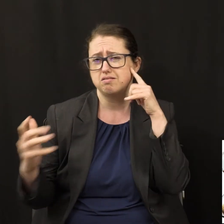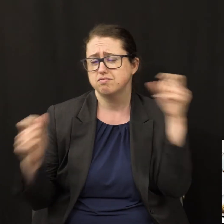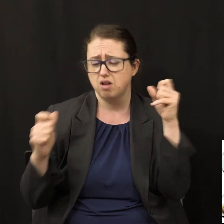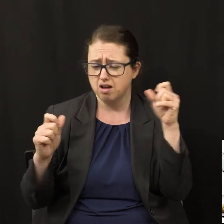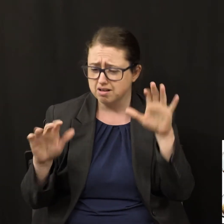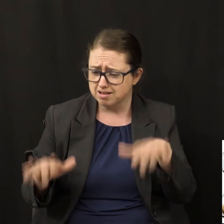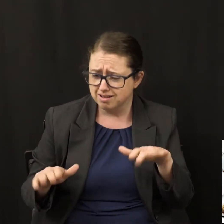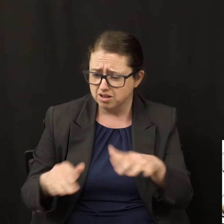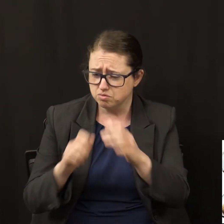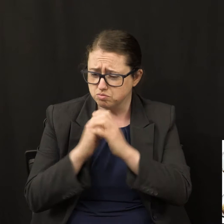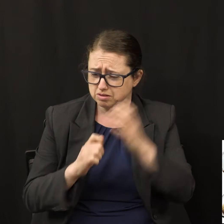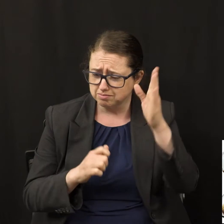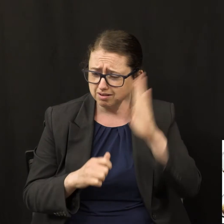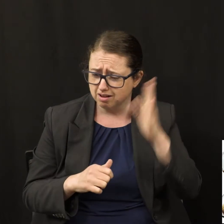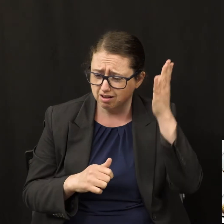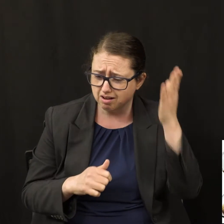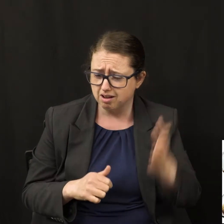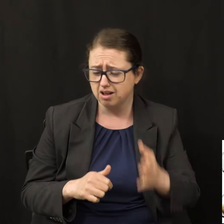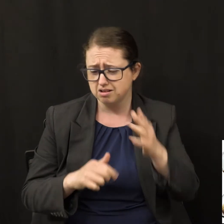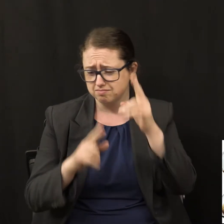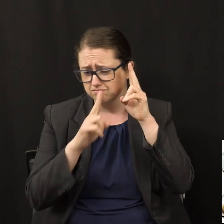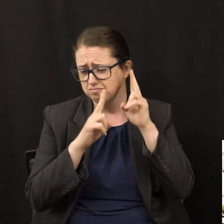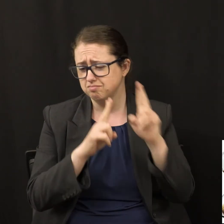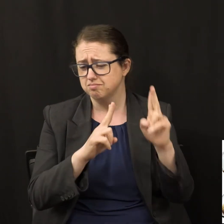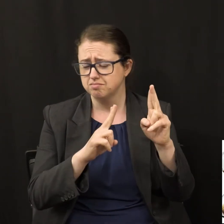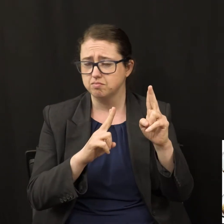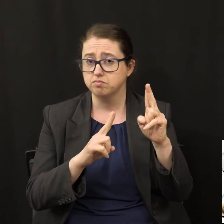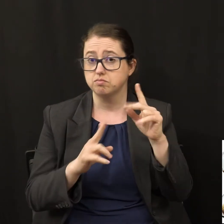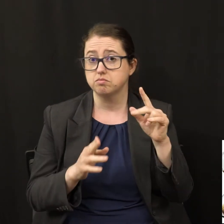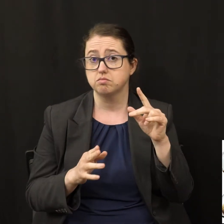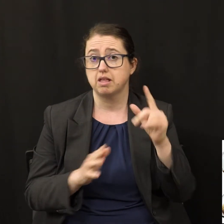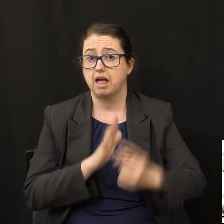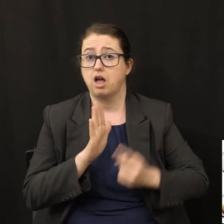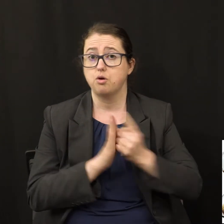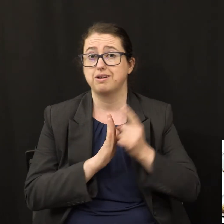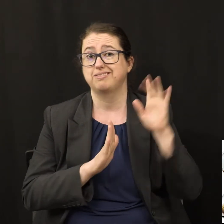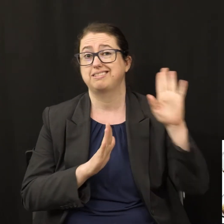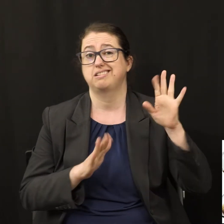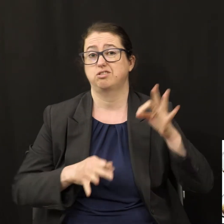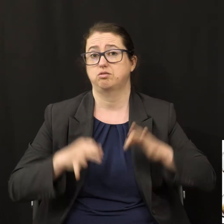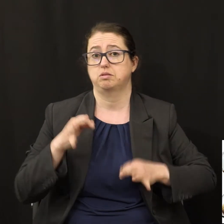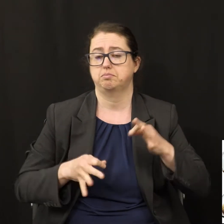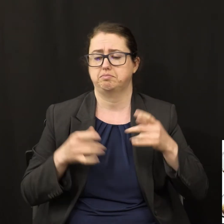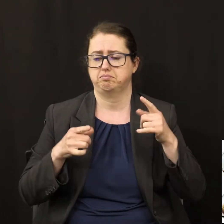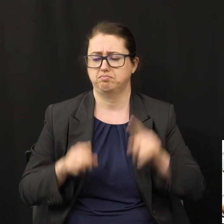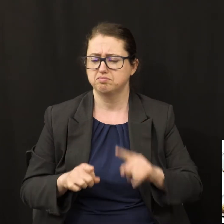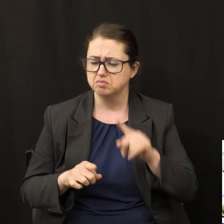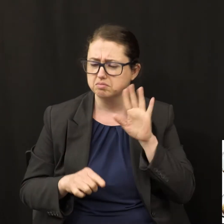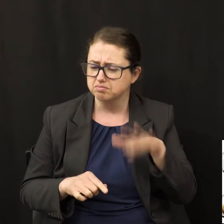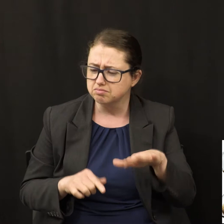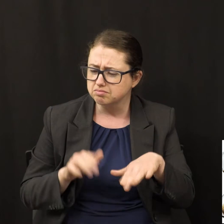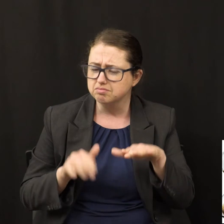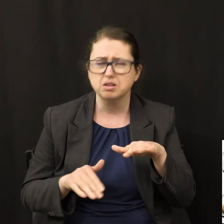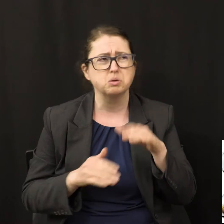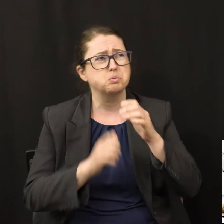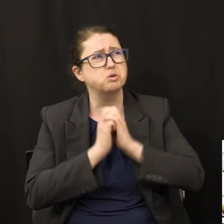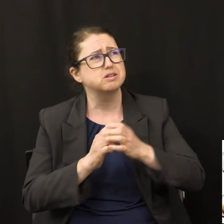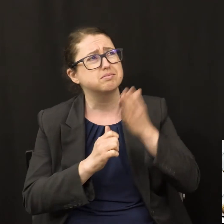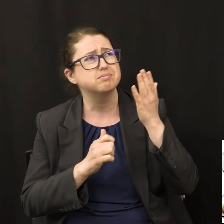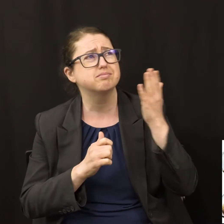glory to him, for the hour of his judgment has come, and worship him who made heaven and earth, the